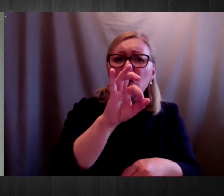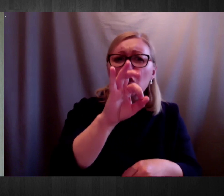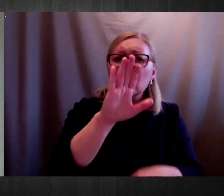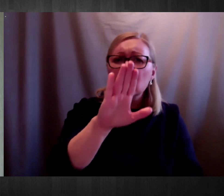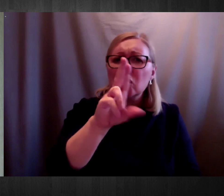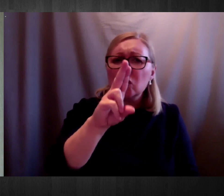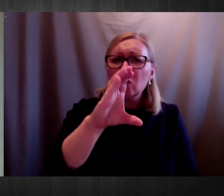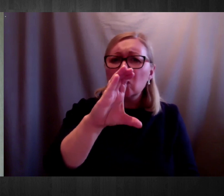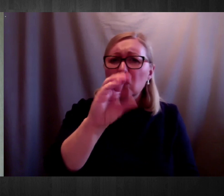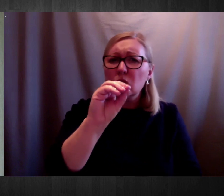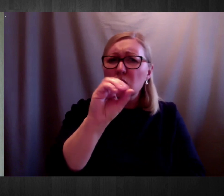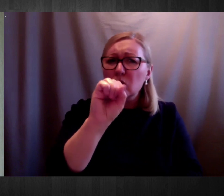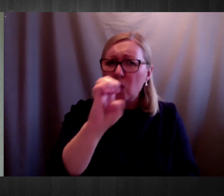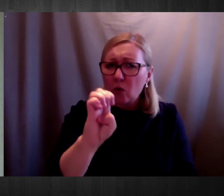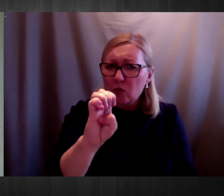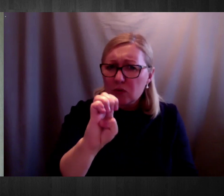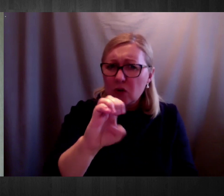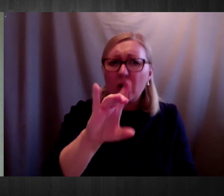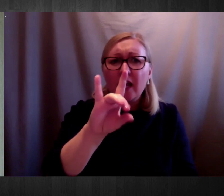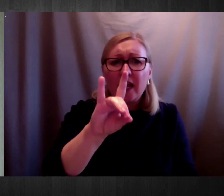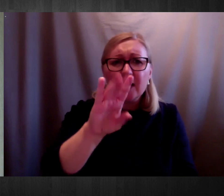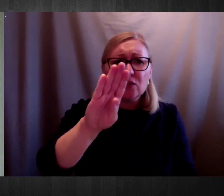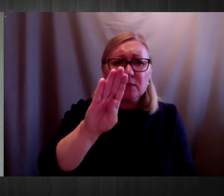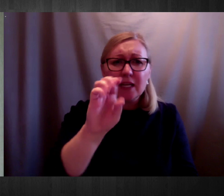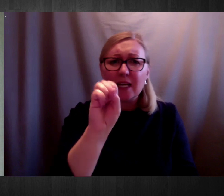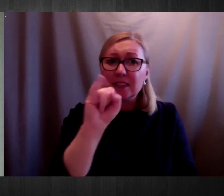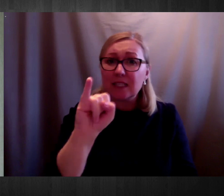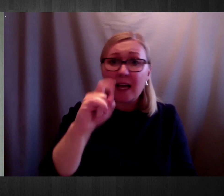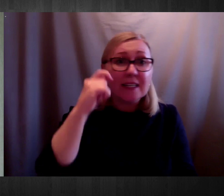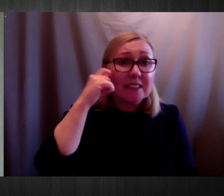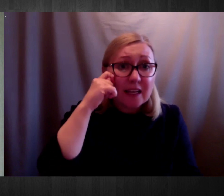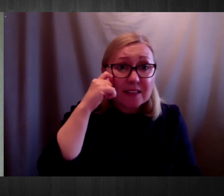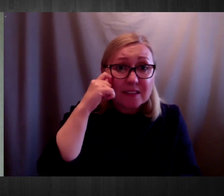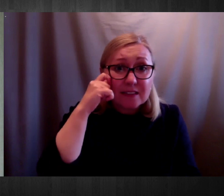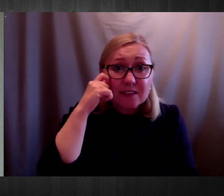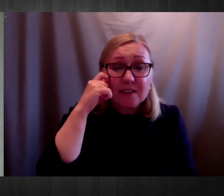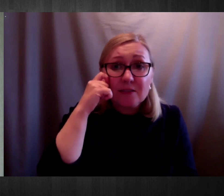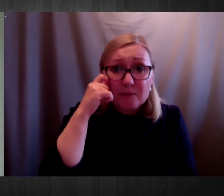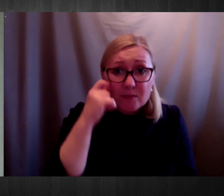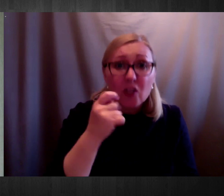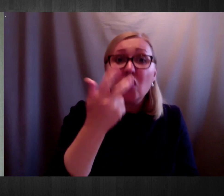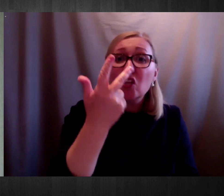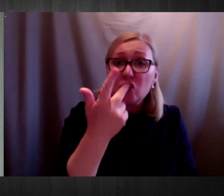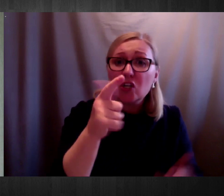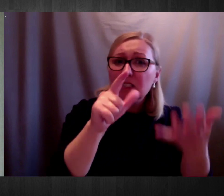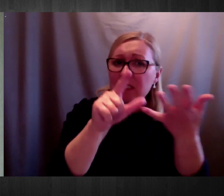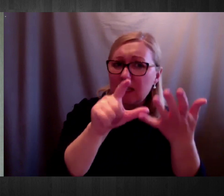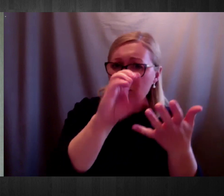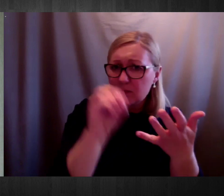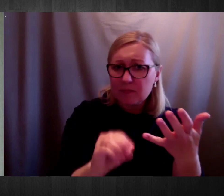An important factor is the next one that 37% of them did not conduct nutritional starters.